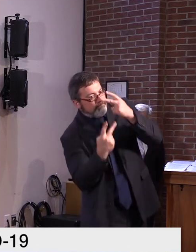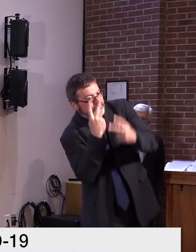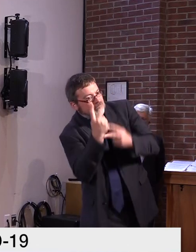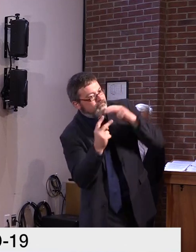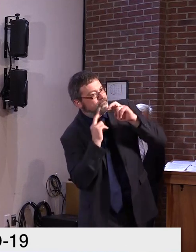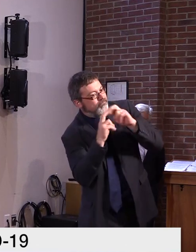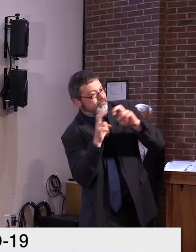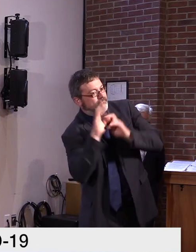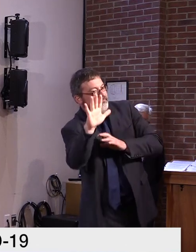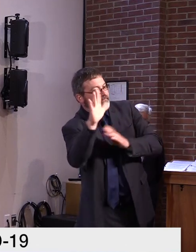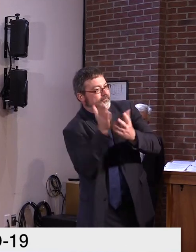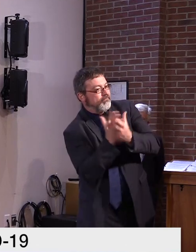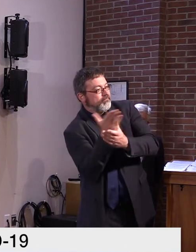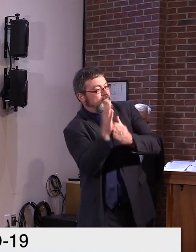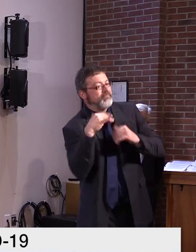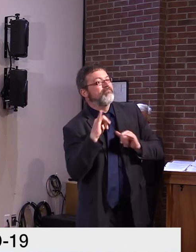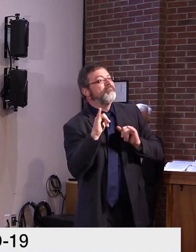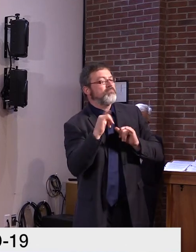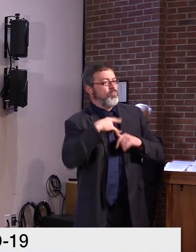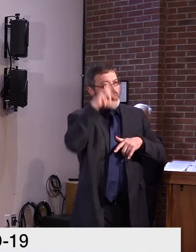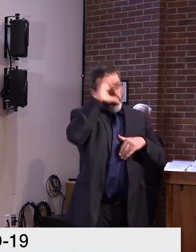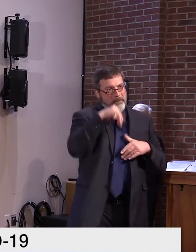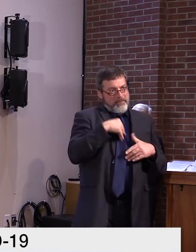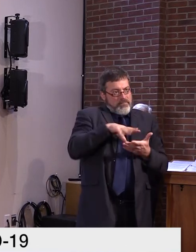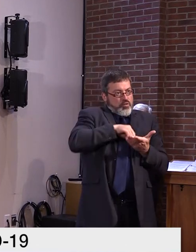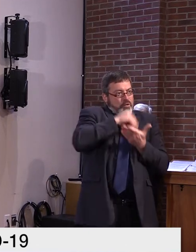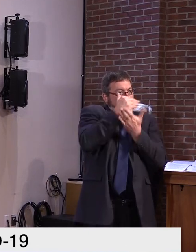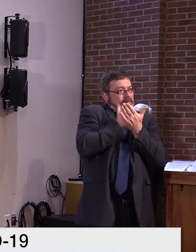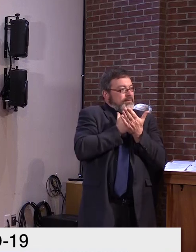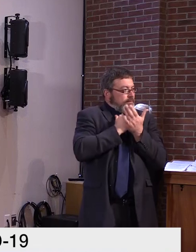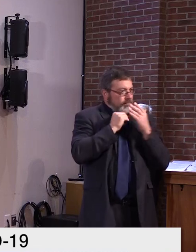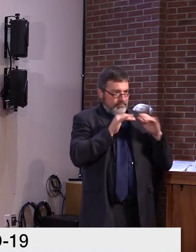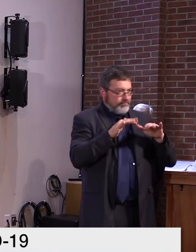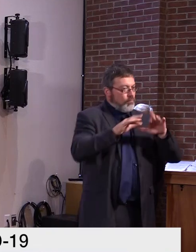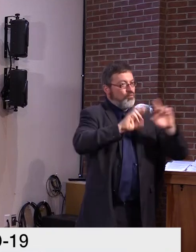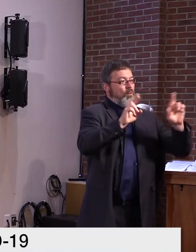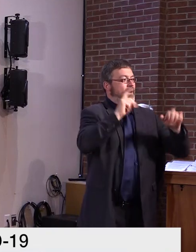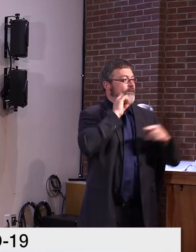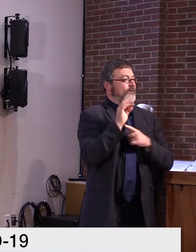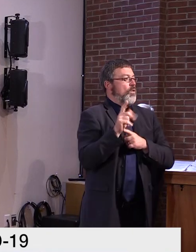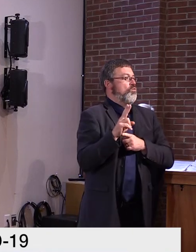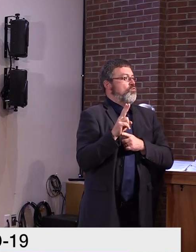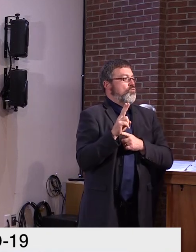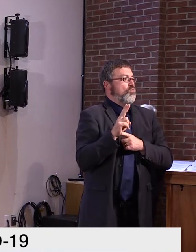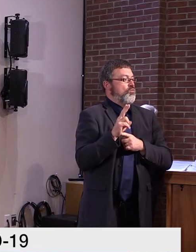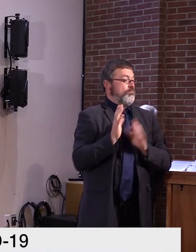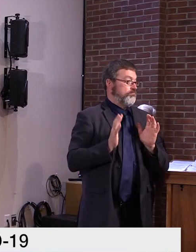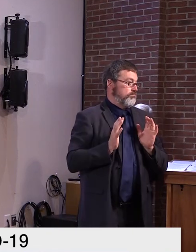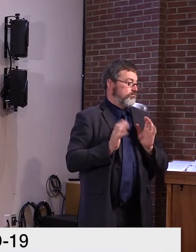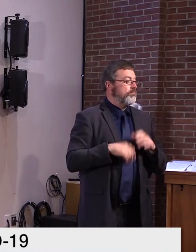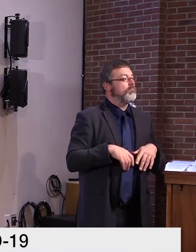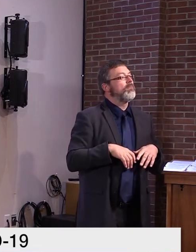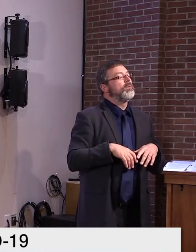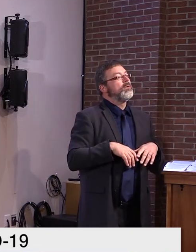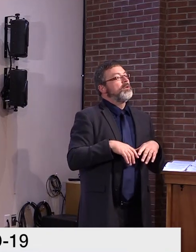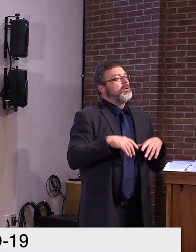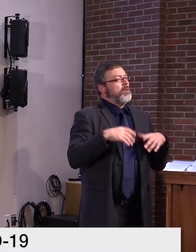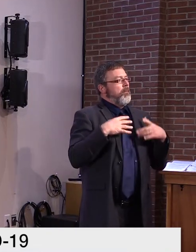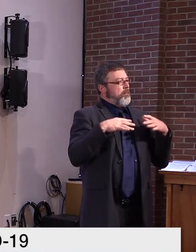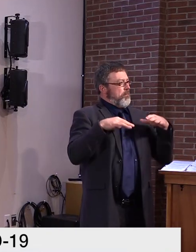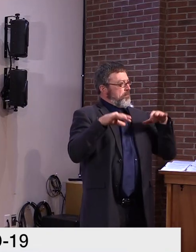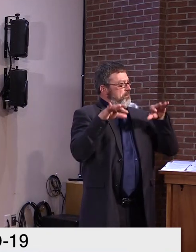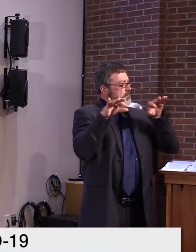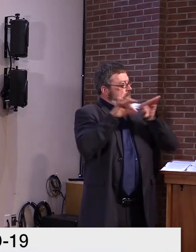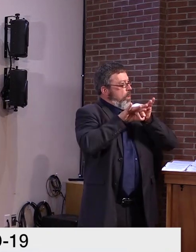And of course, I must always say that for anyone age six months or older, get your flu shot.